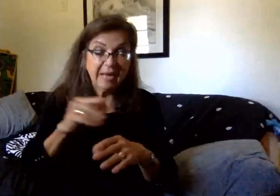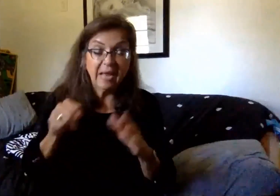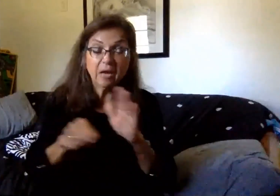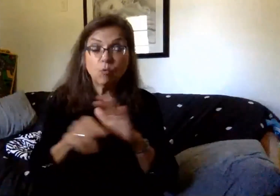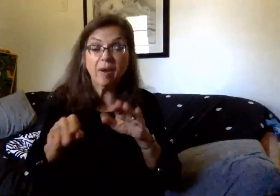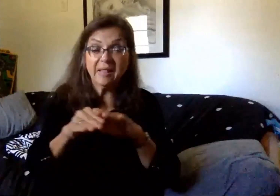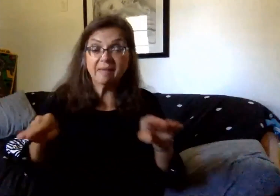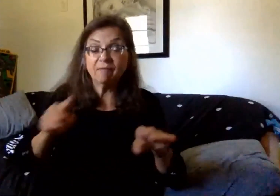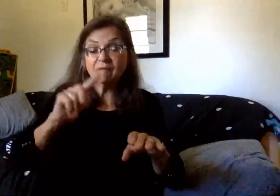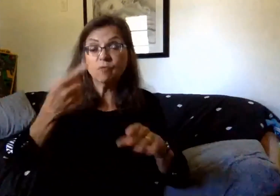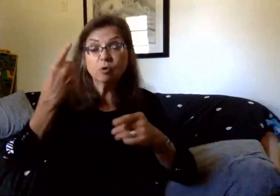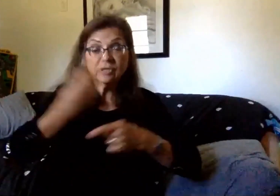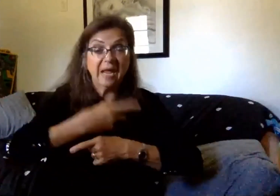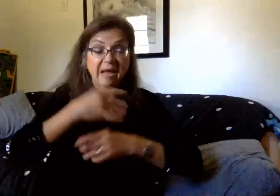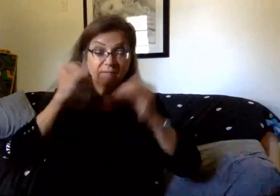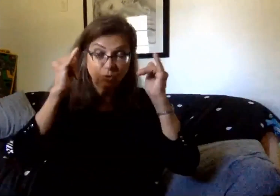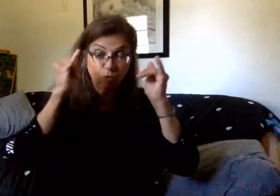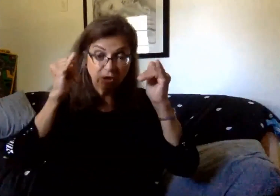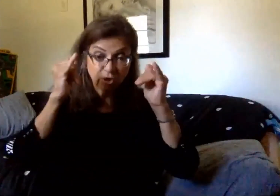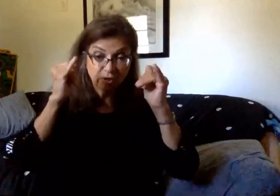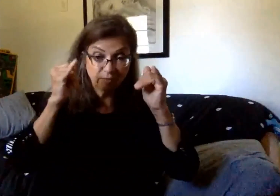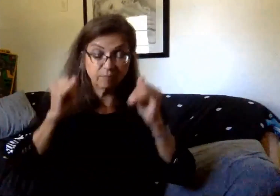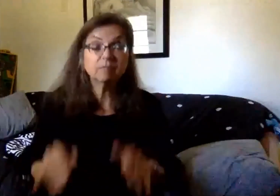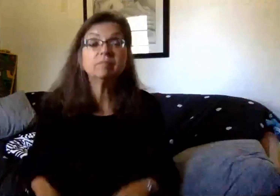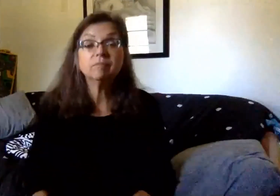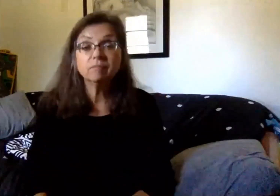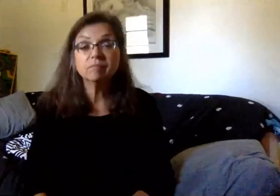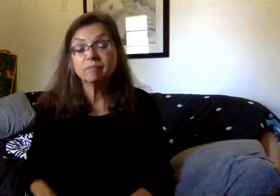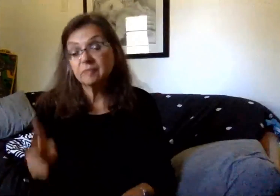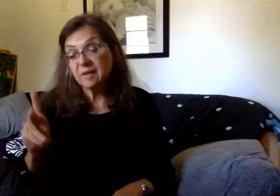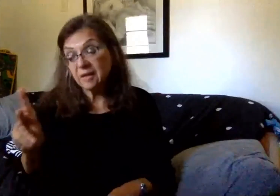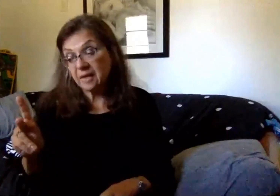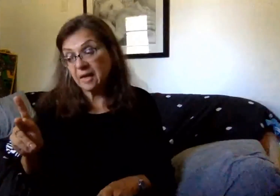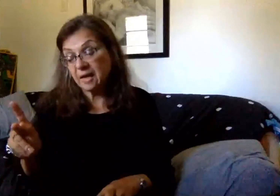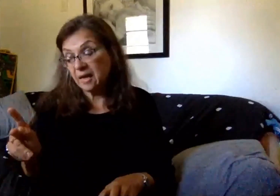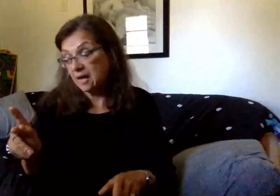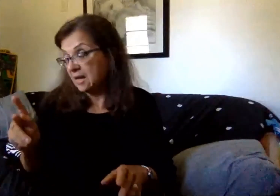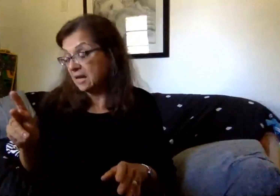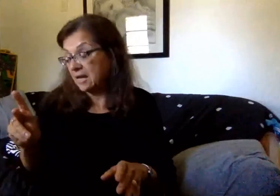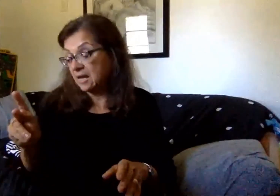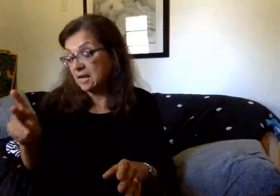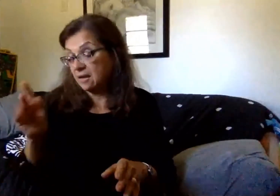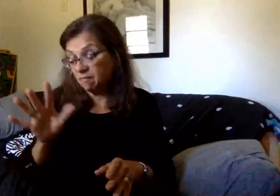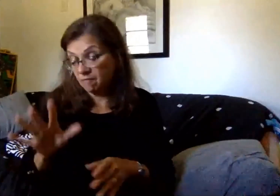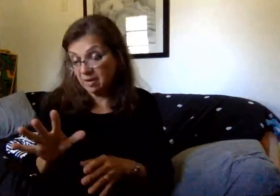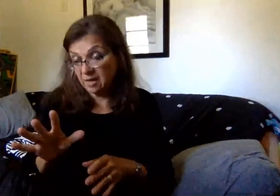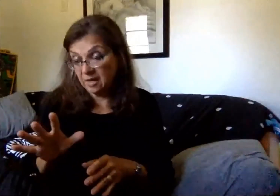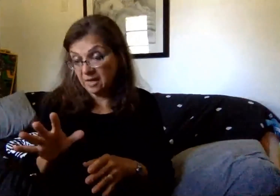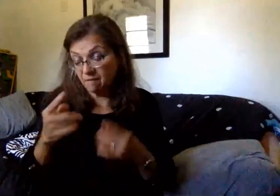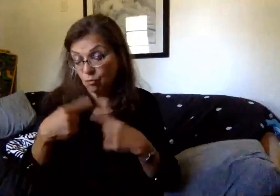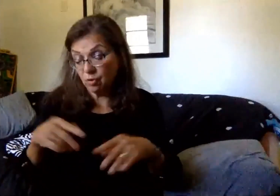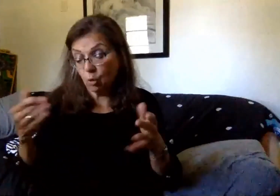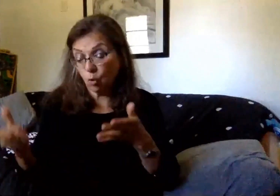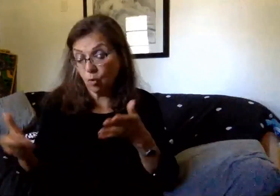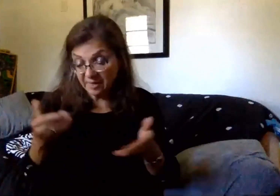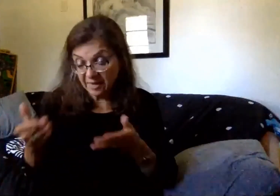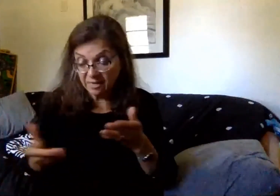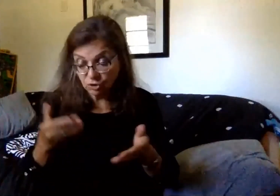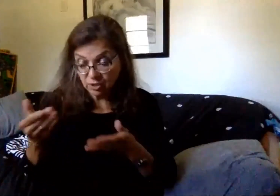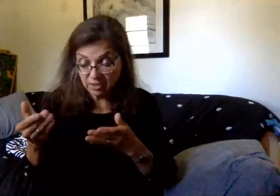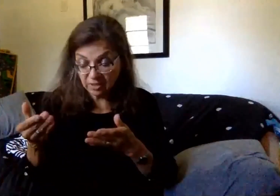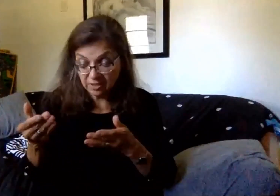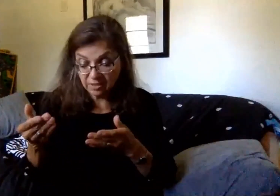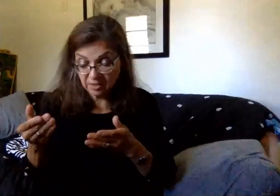of in-person instruction. If it's a student grade K, they will receive that during orientation, as will